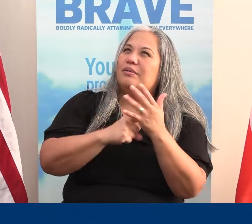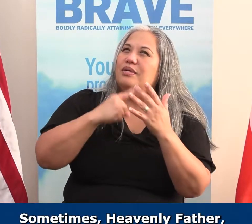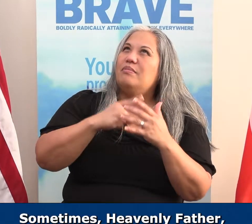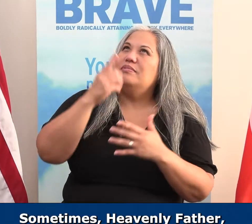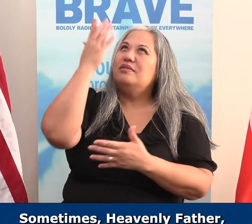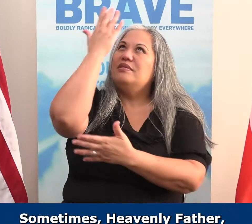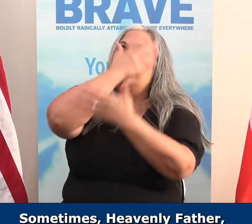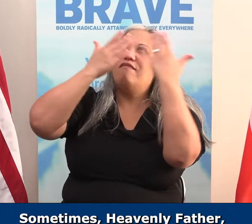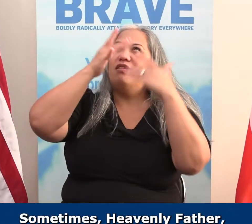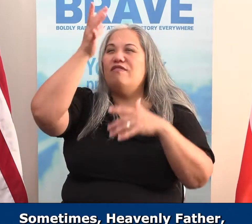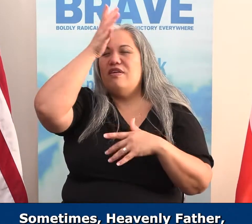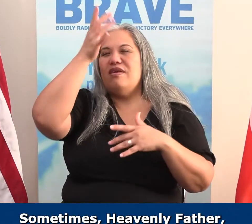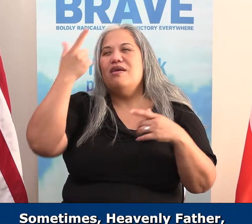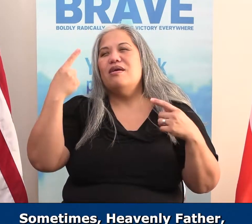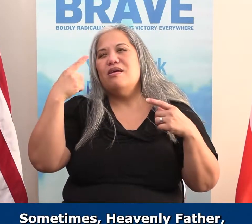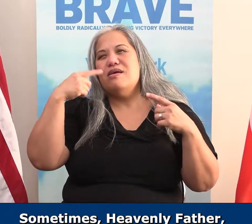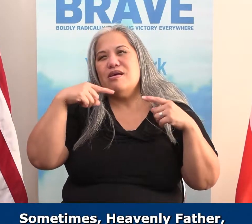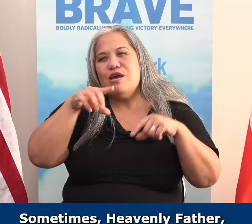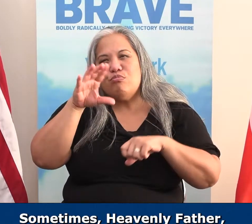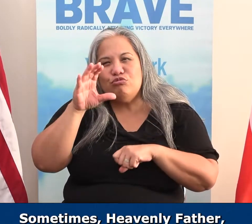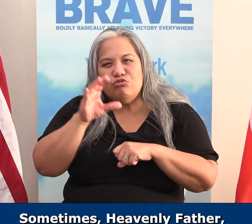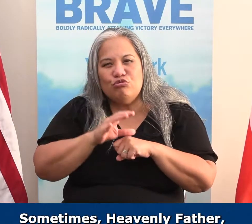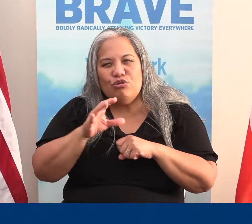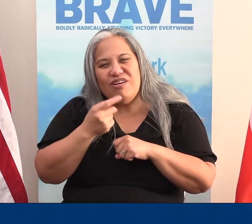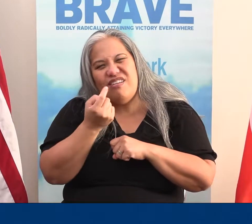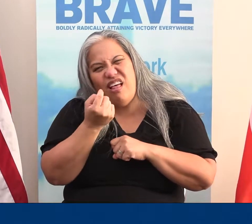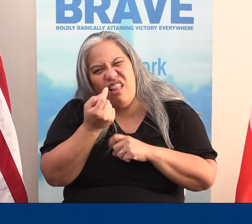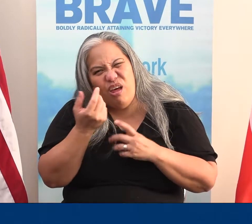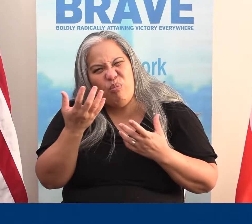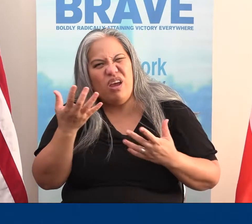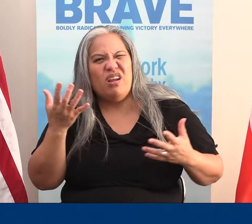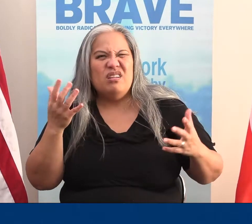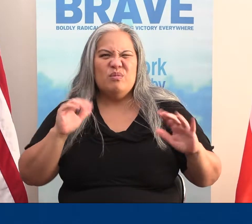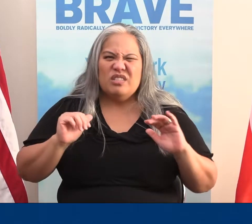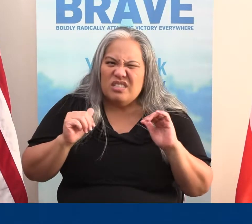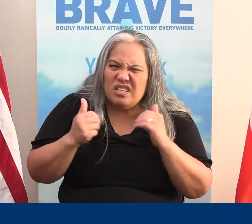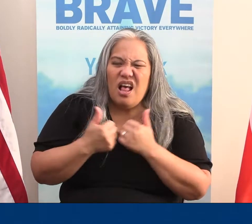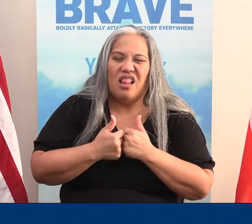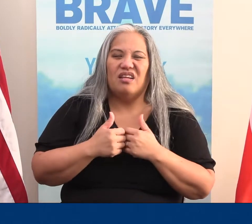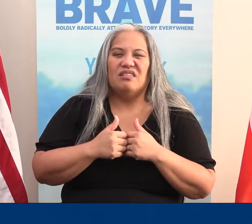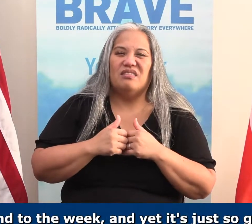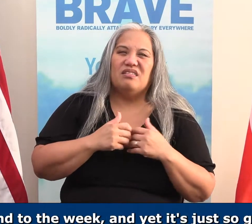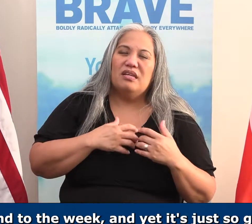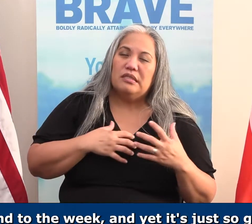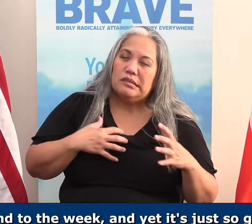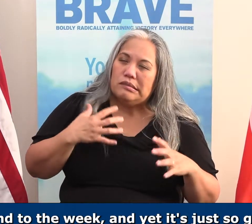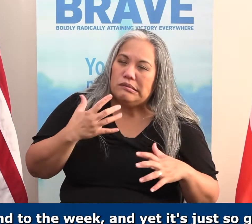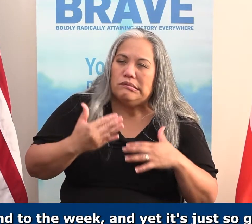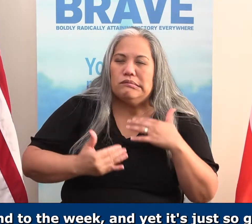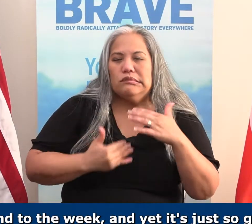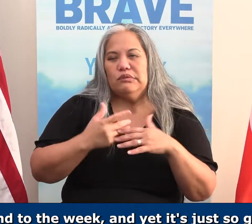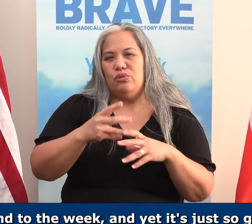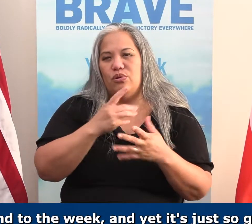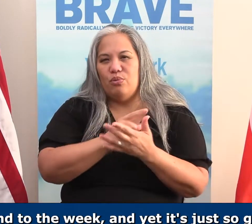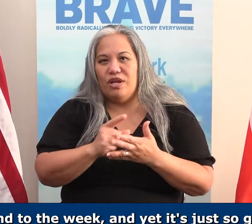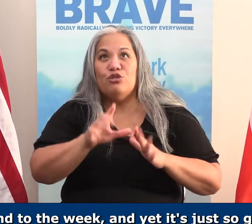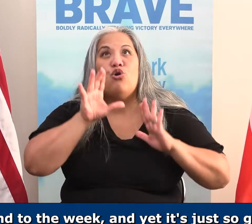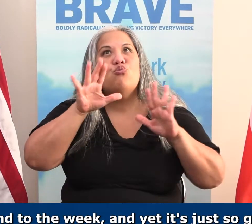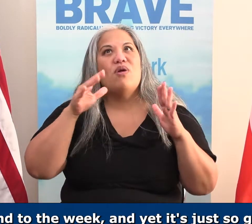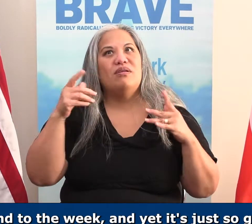Sometimes, Heavenly Father, you come to Wednesday night and it's a little bit of a challenge, a grind to the week. And yet, it's just so great to